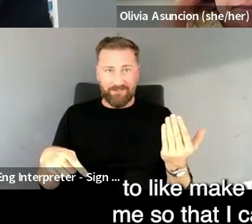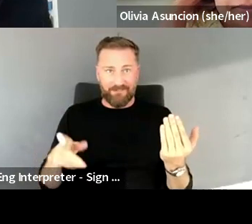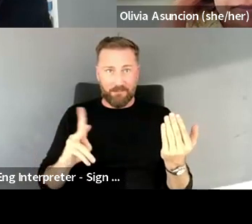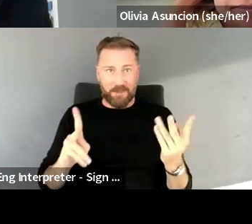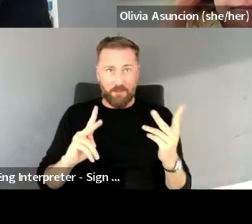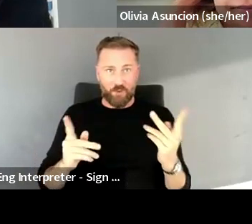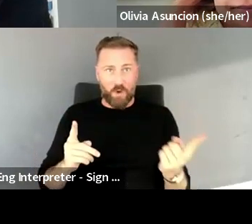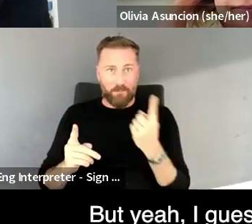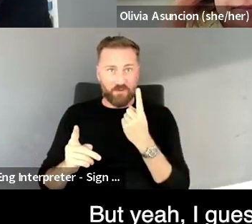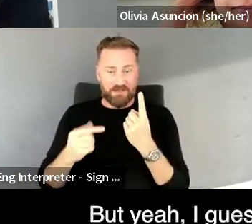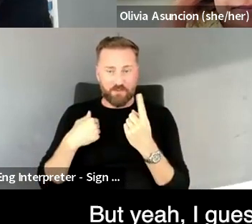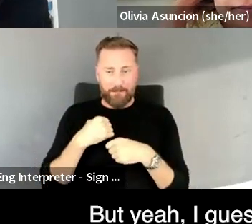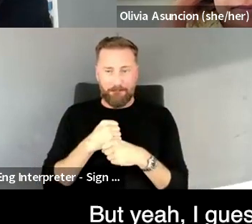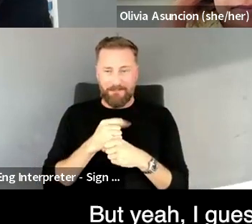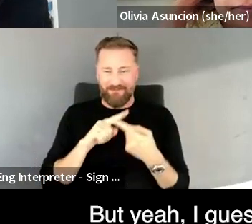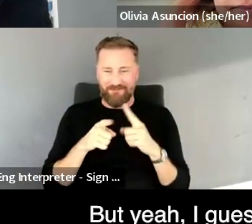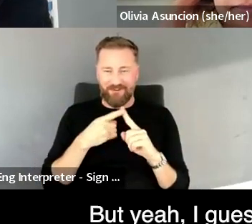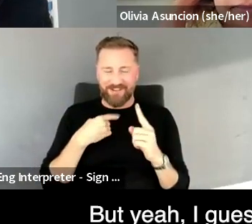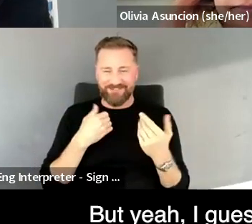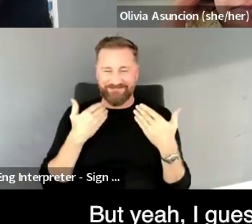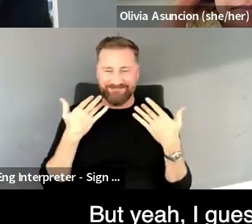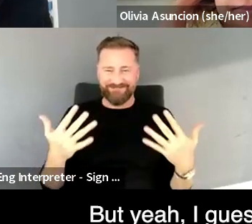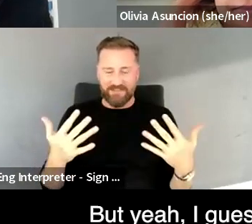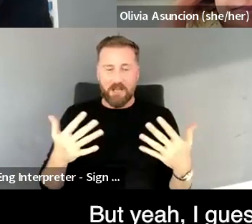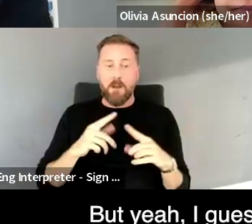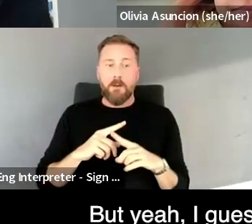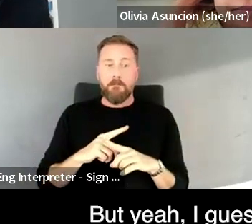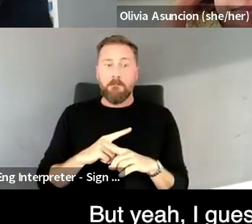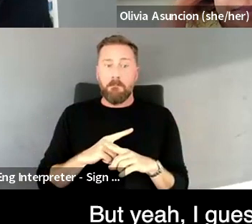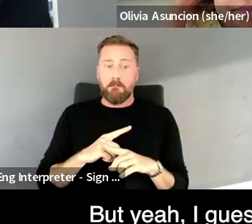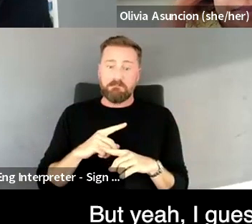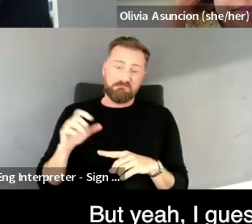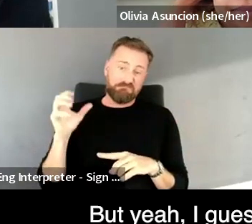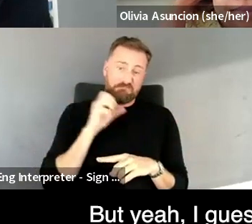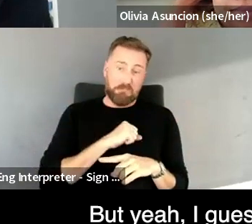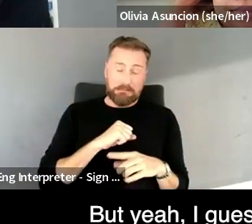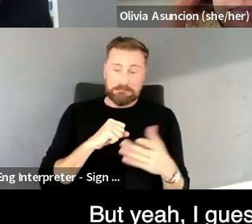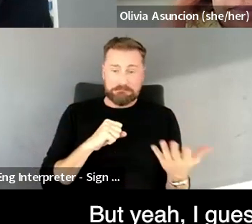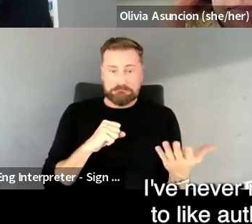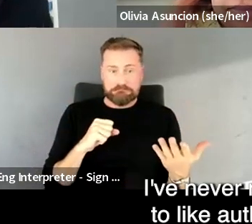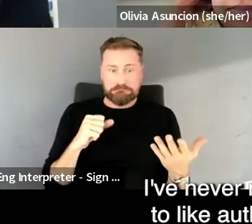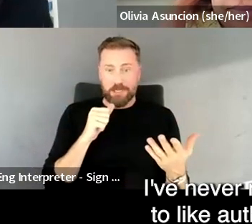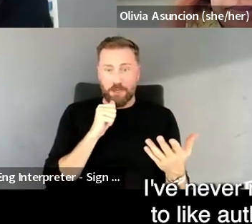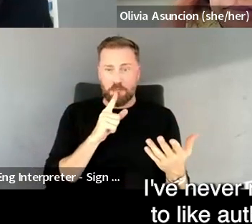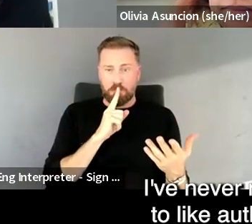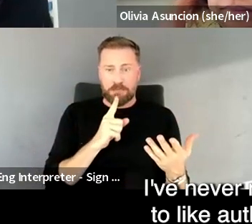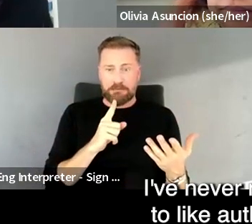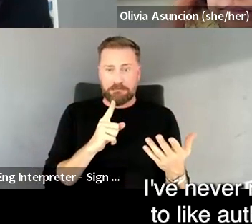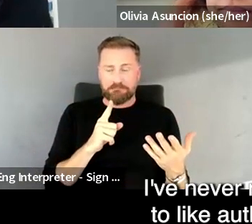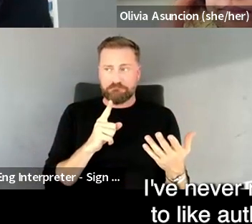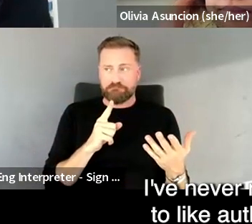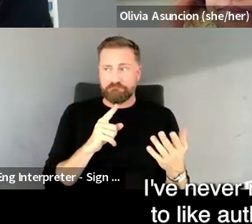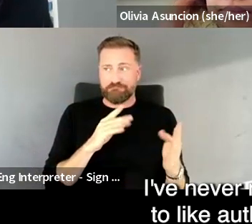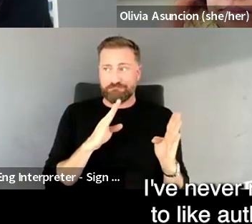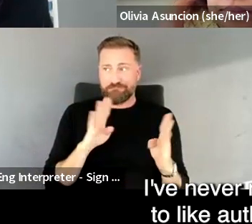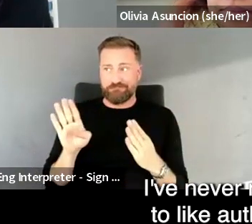friends. Um, but yeah, I guess I just don't really, I've never really listened to